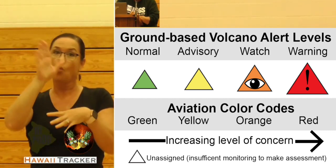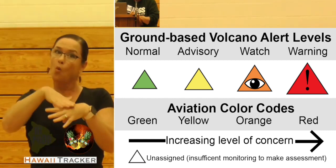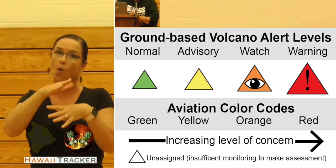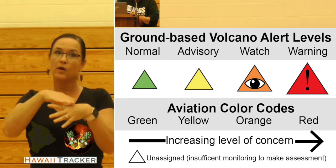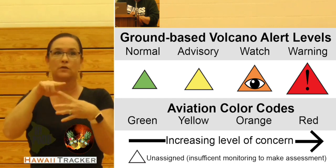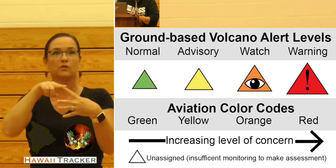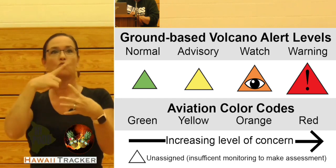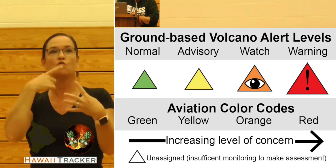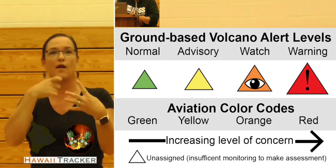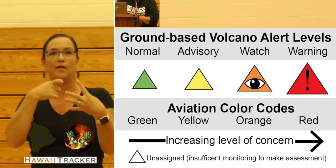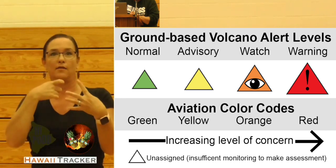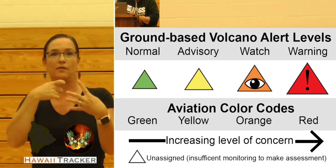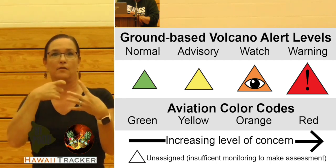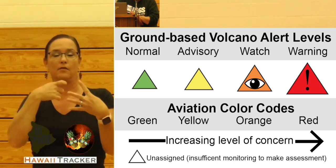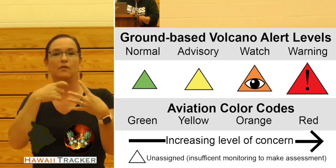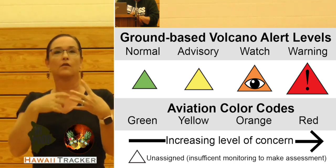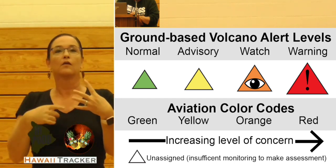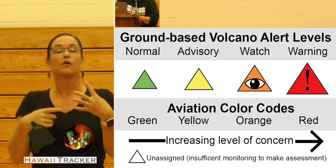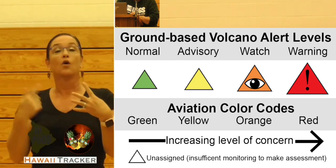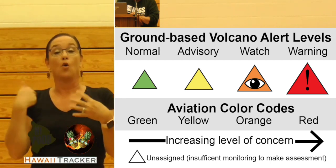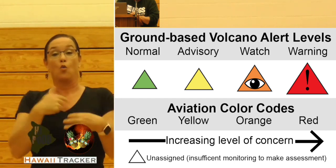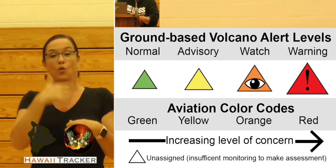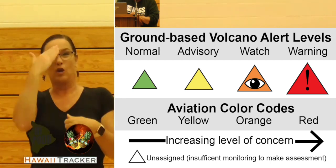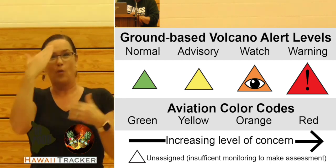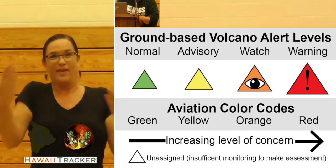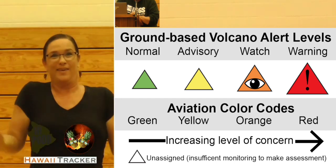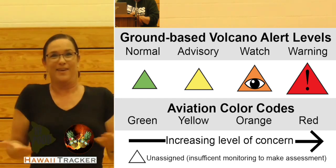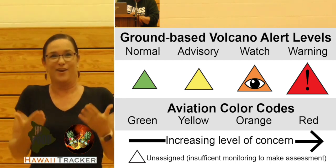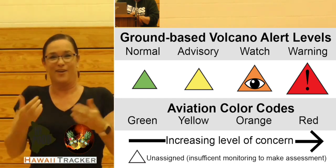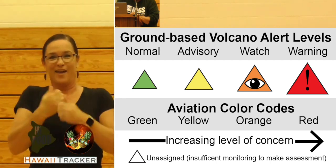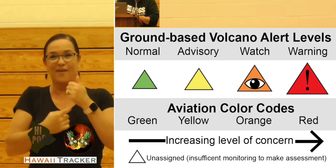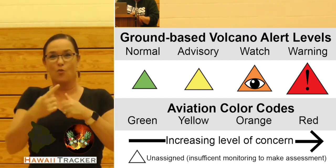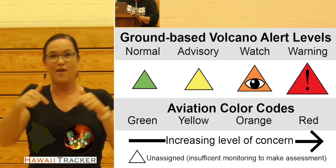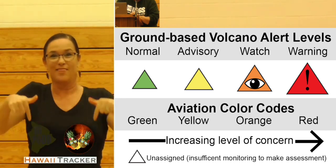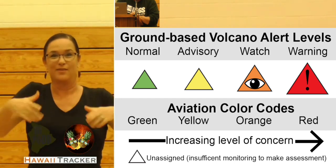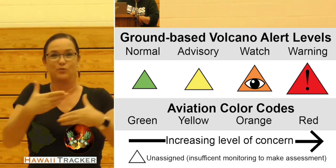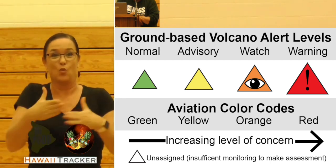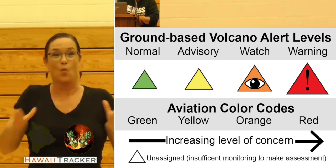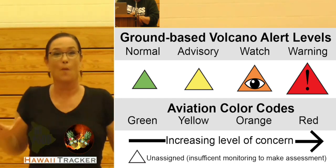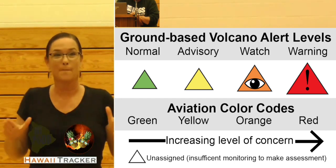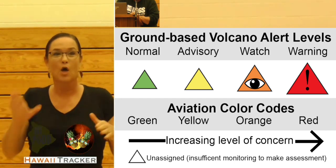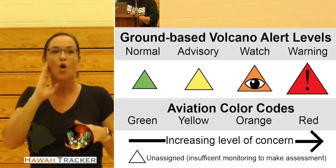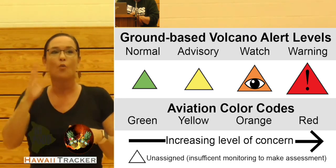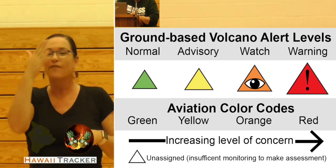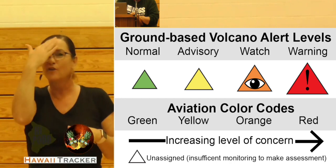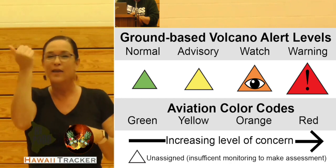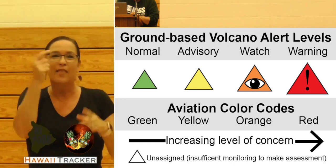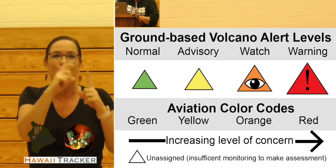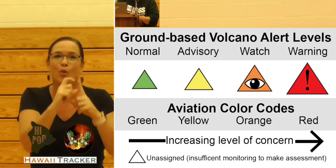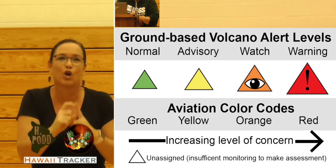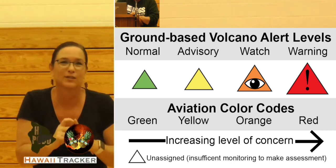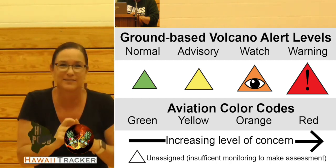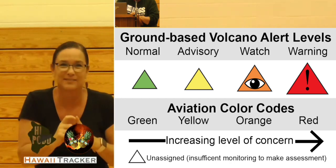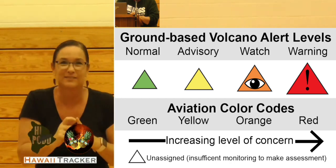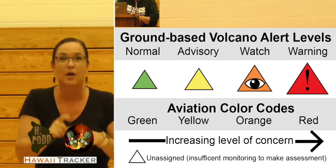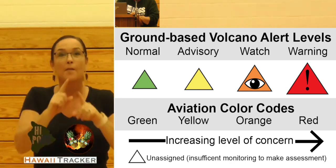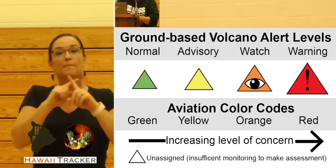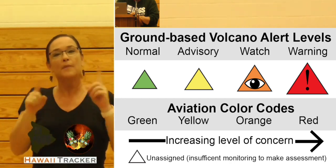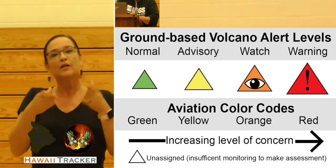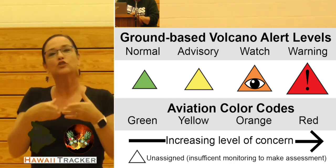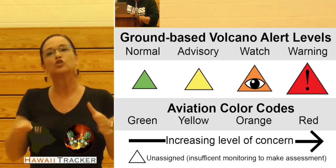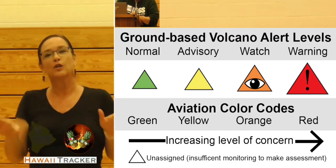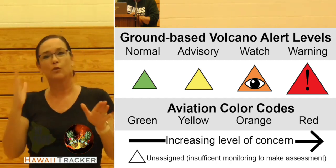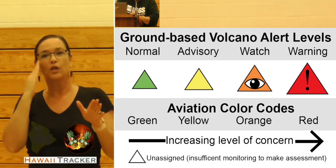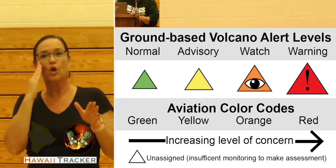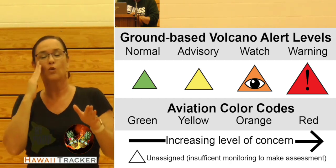is red, and we know here that everybody in this room is going to forget those words, but generally